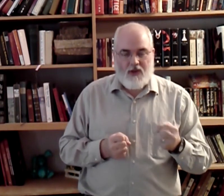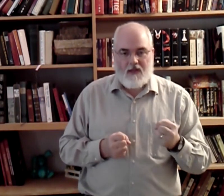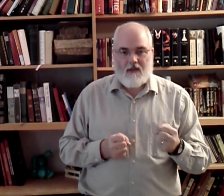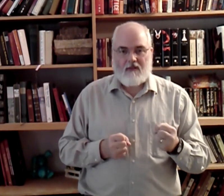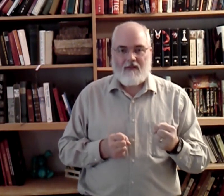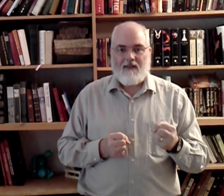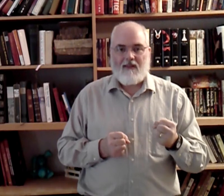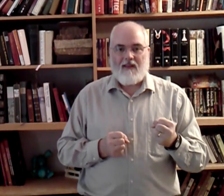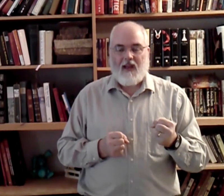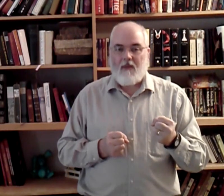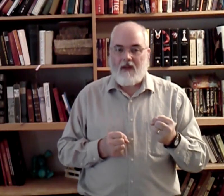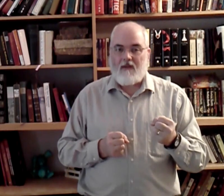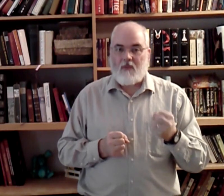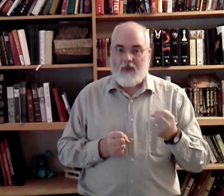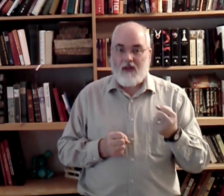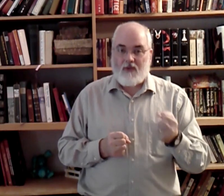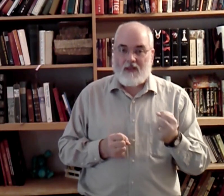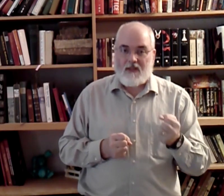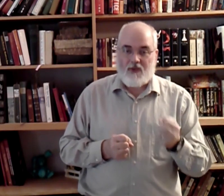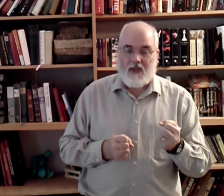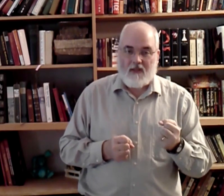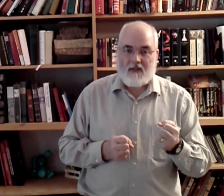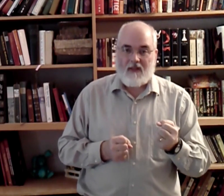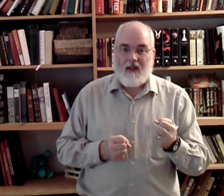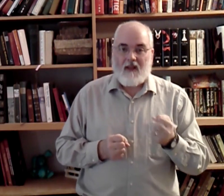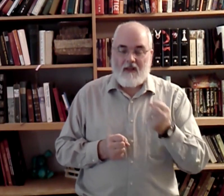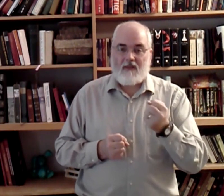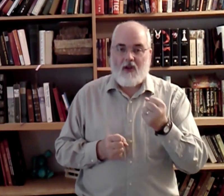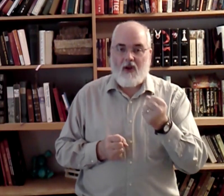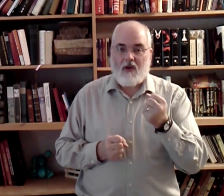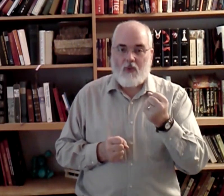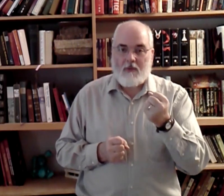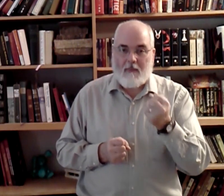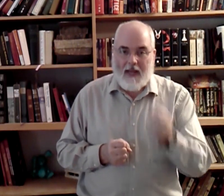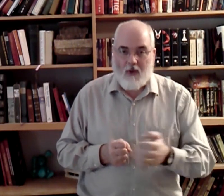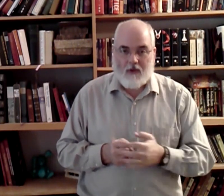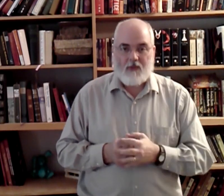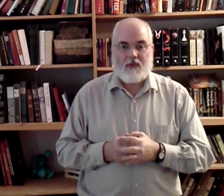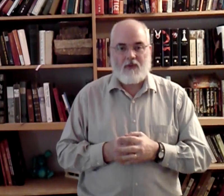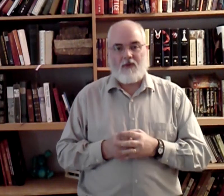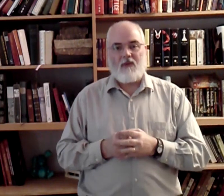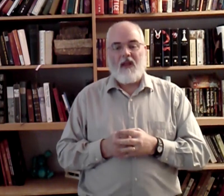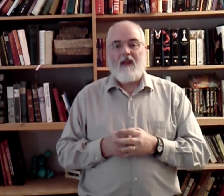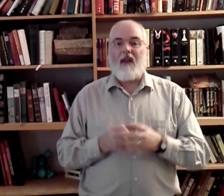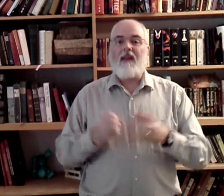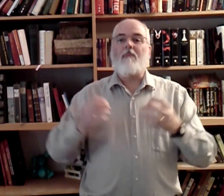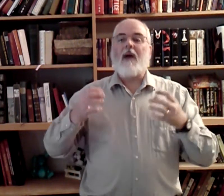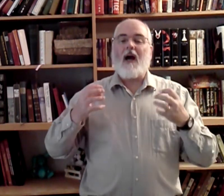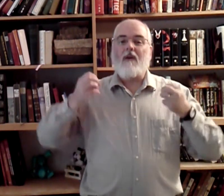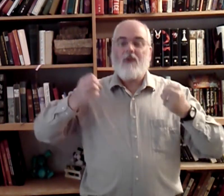Jesus, I mean, really trust in Jesus, this song will be powerful to you. And that power, if